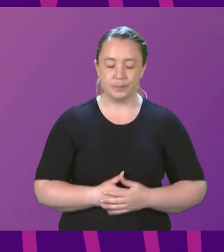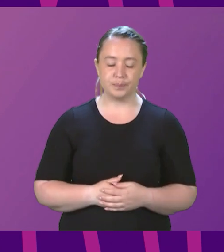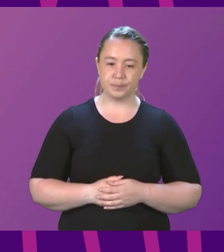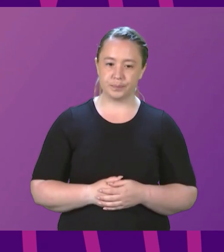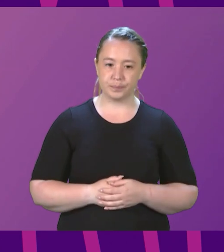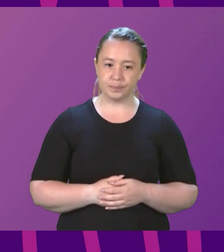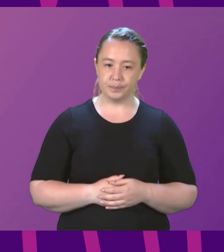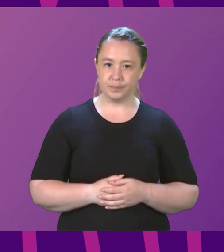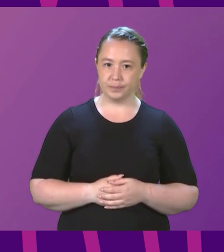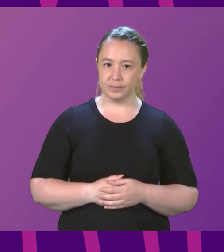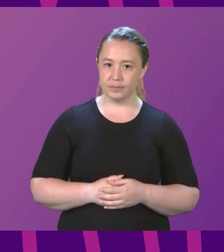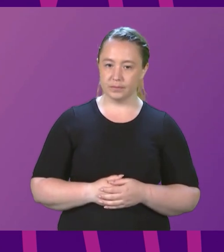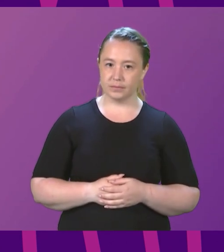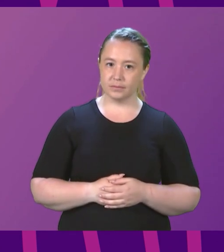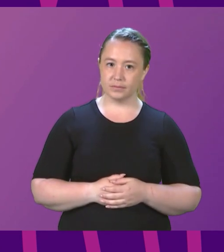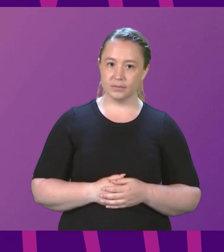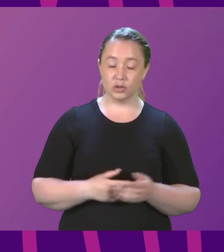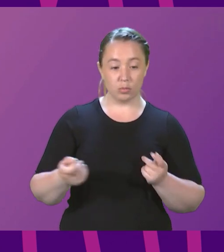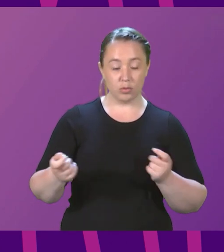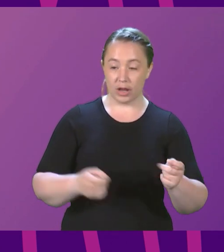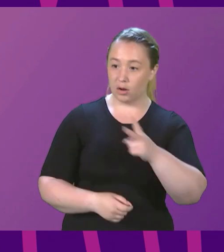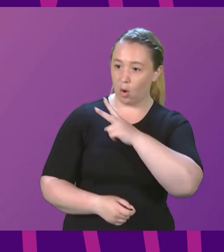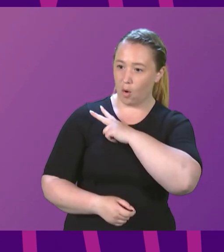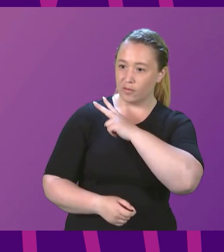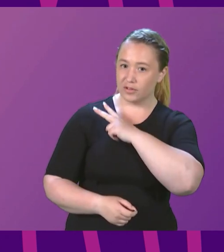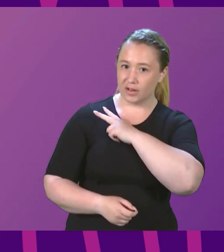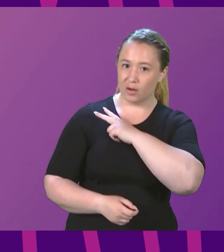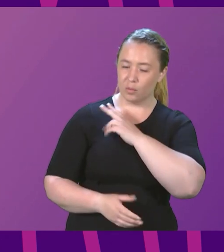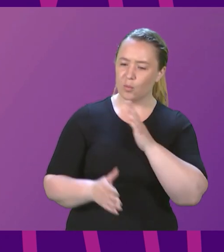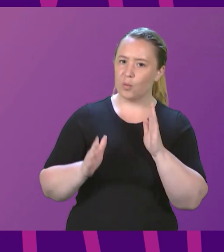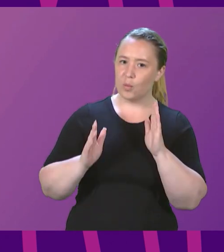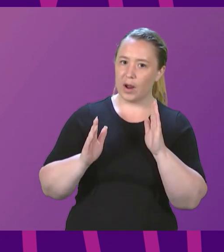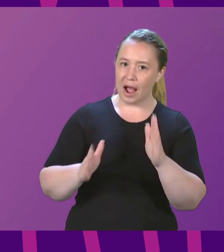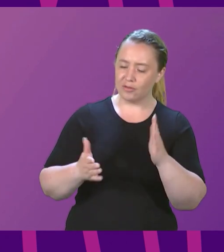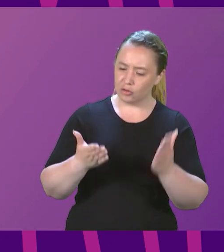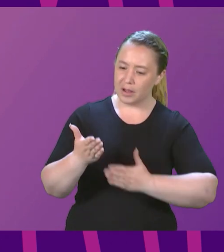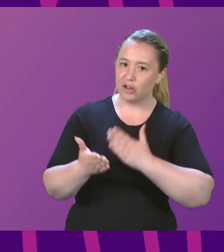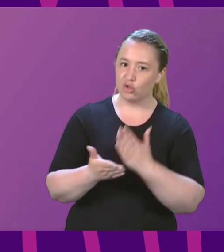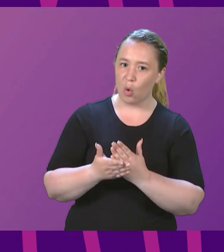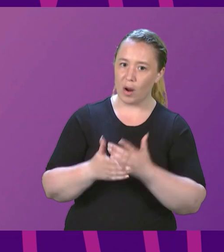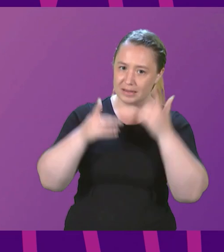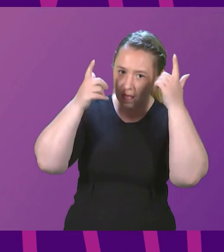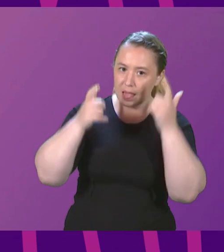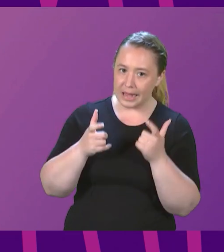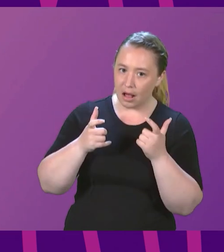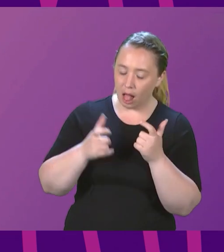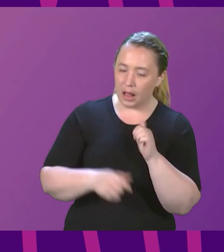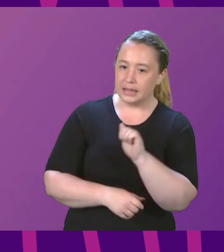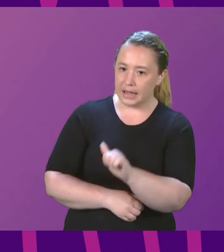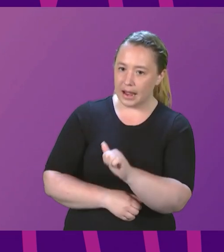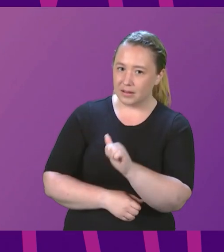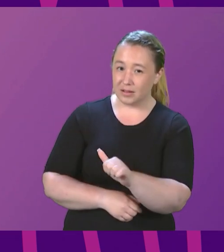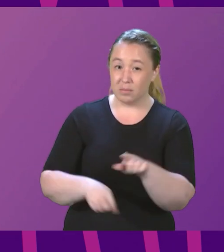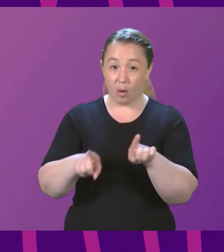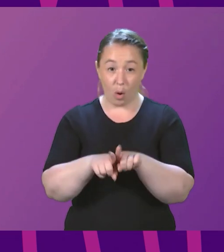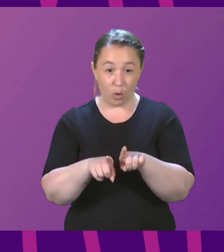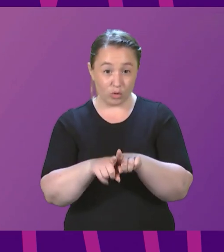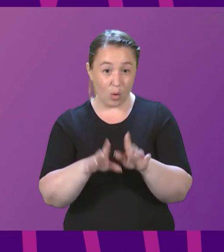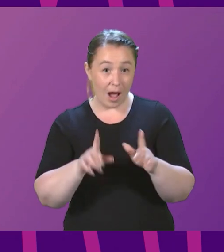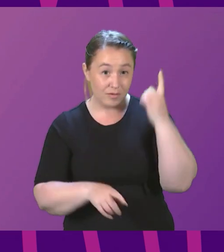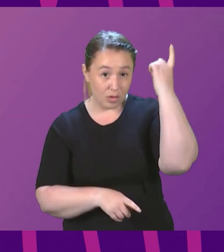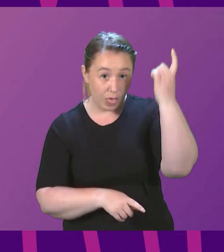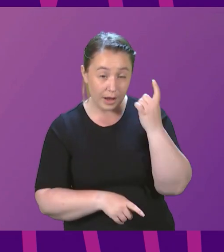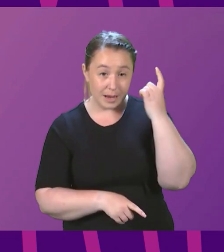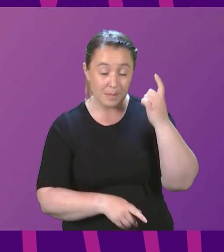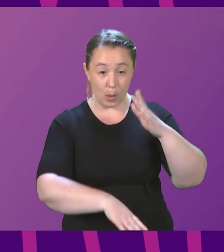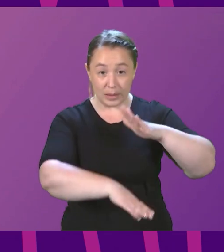Presenting officer, it's important to establish the legal basis of your referendum, but it's also important to consider the timing, the context